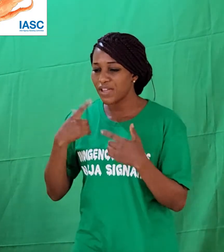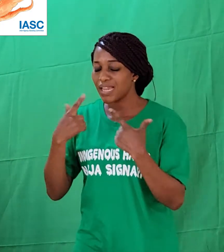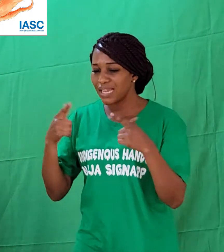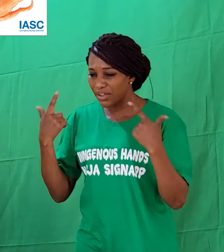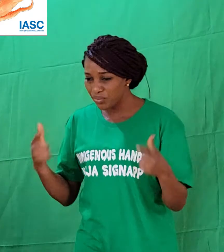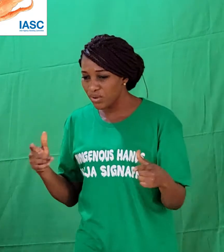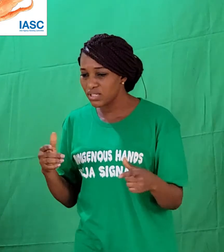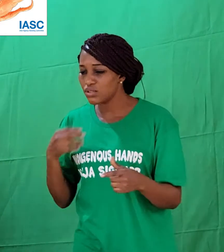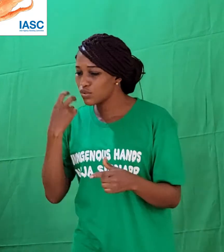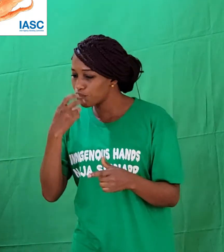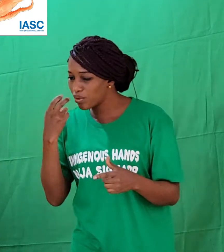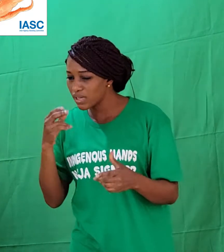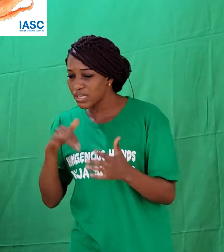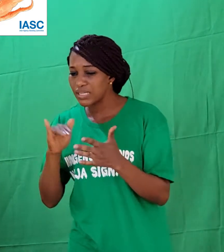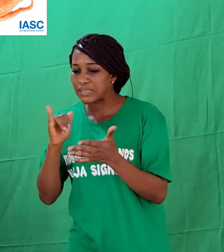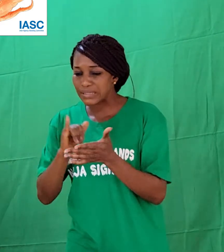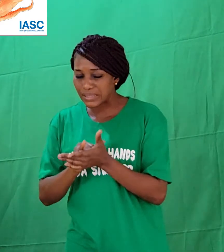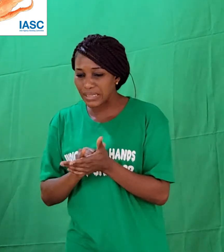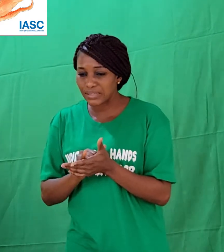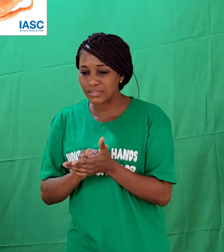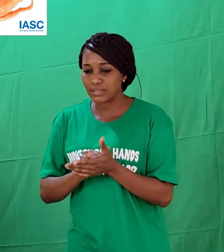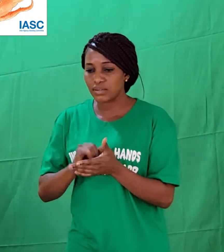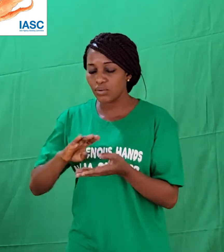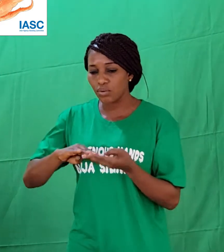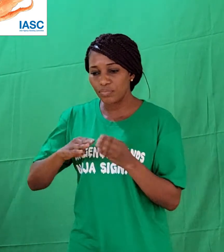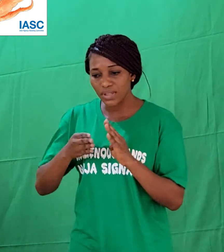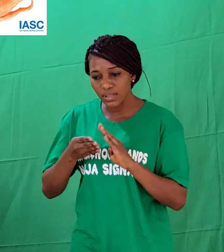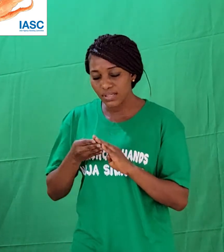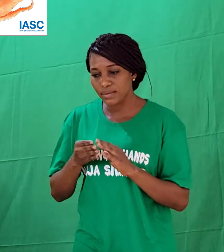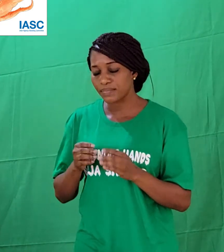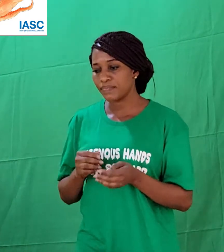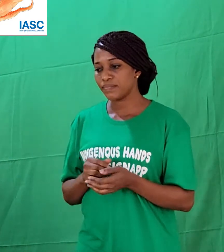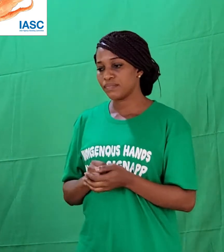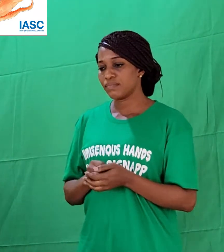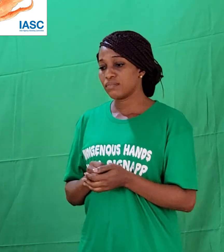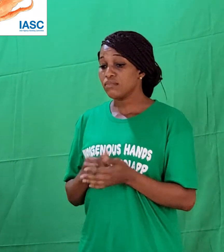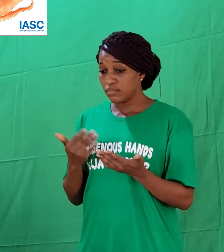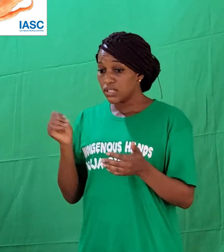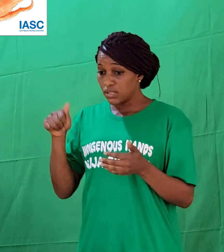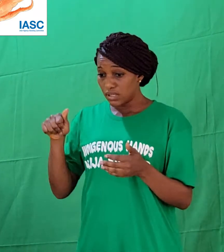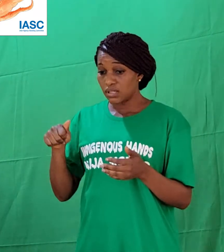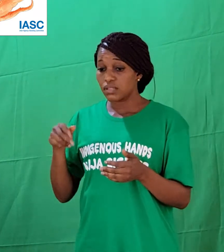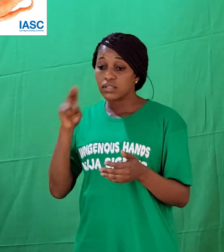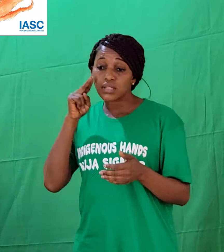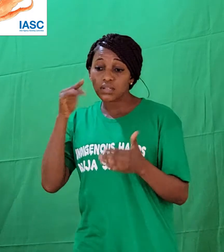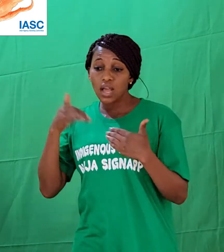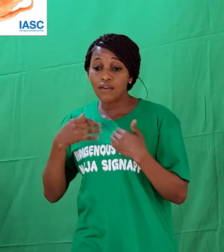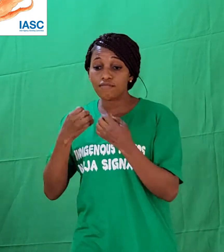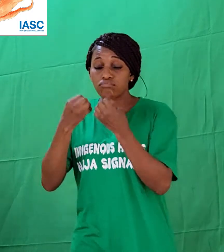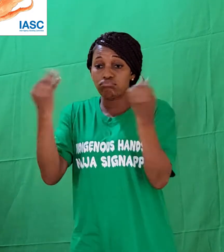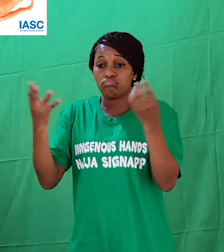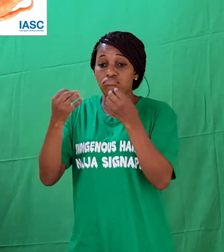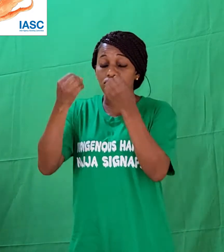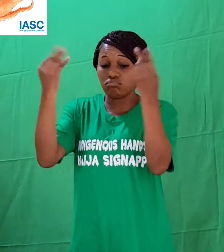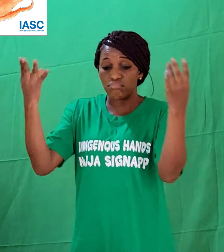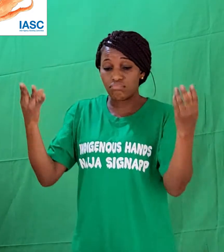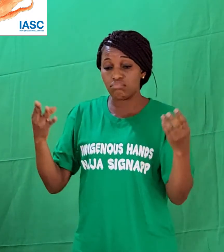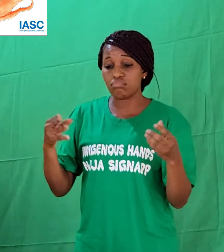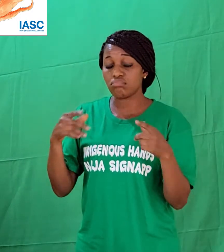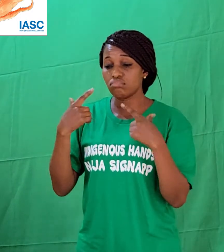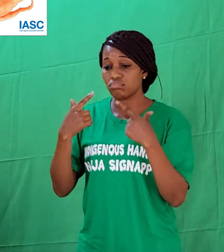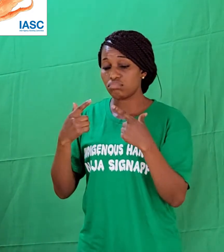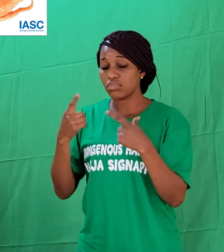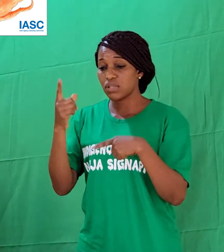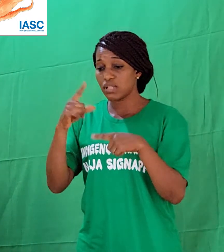in this country. Of course, Nigeria has a variety of languages spoken. But each one of us comes